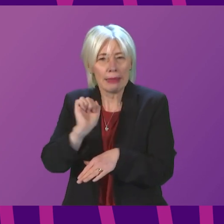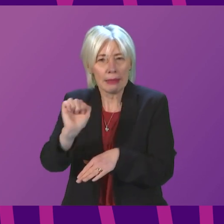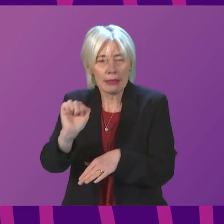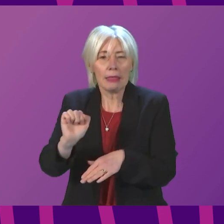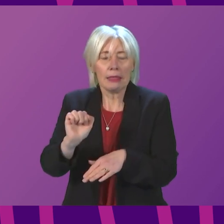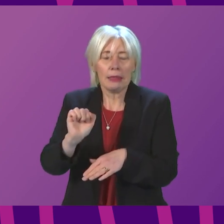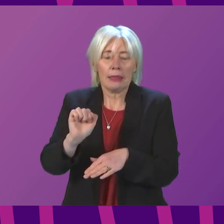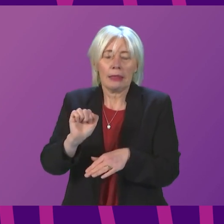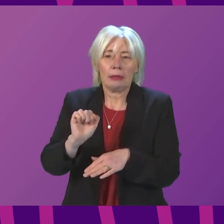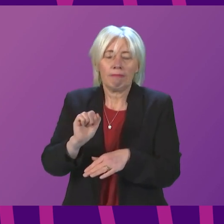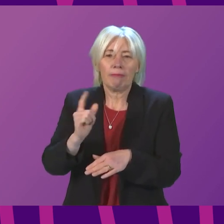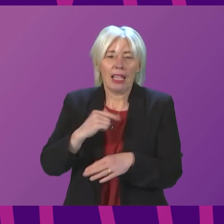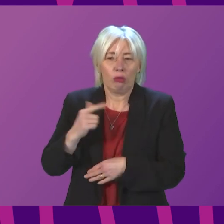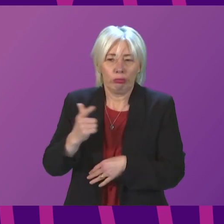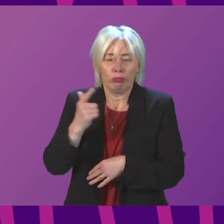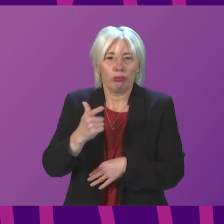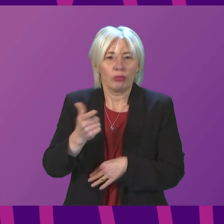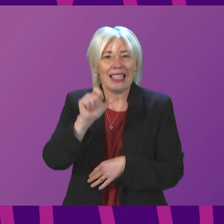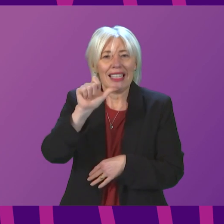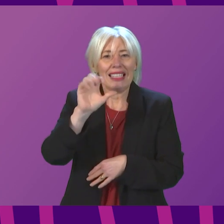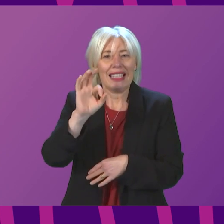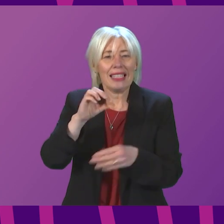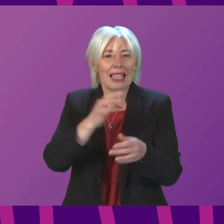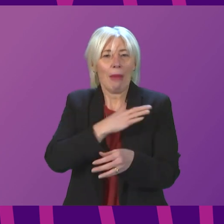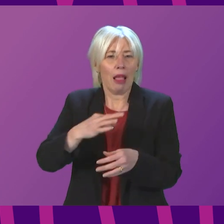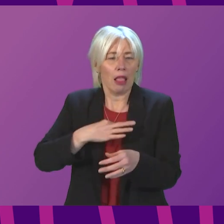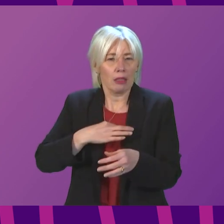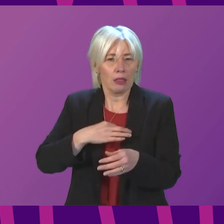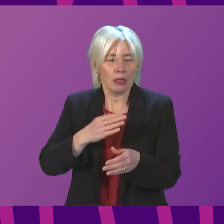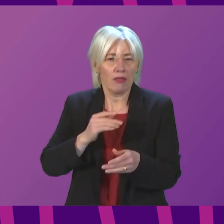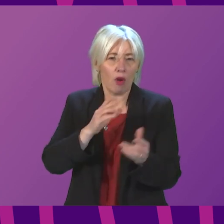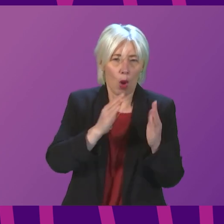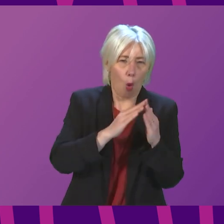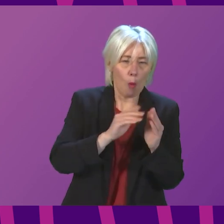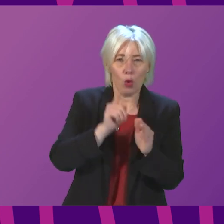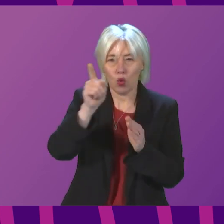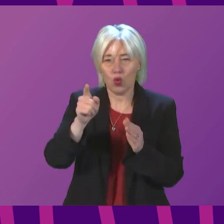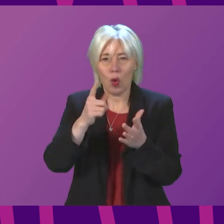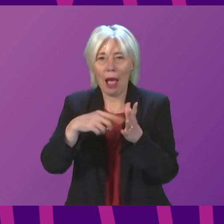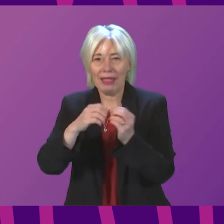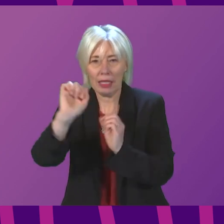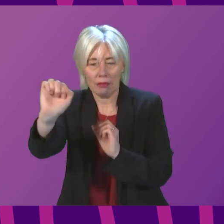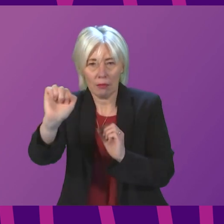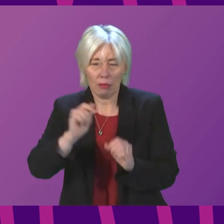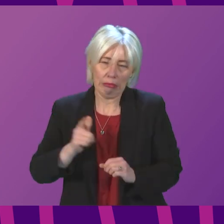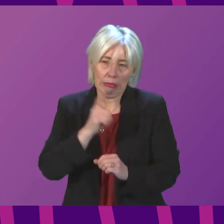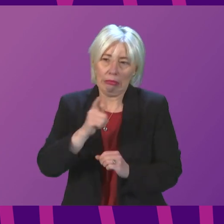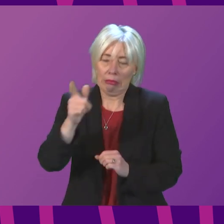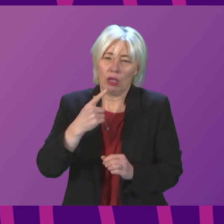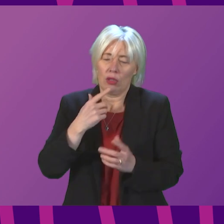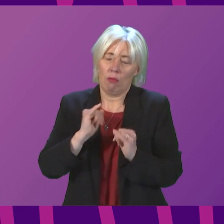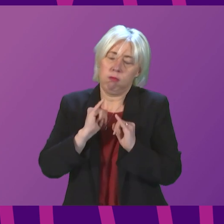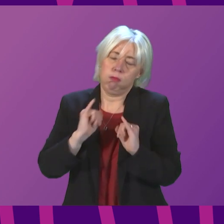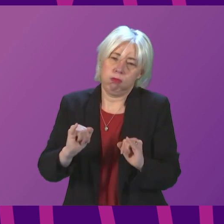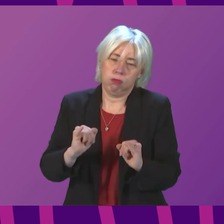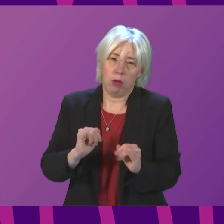journey of over 60 miles from her home to hospital in Aberdeen. She described these journeys as awful late in